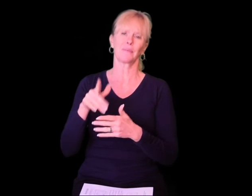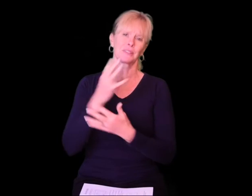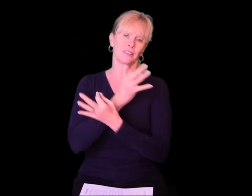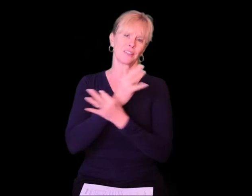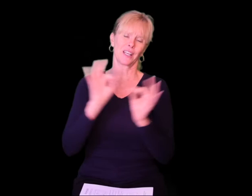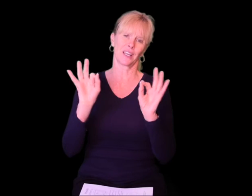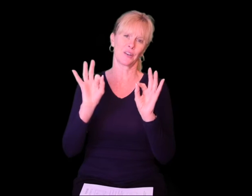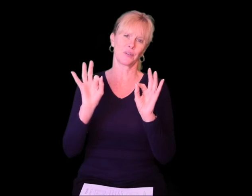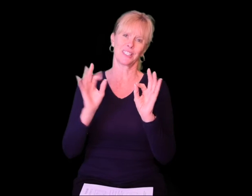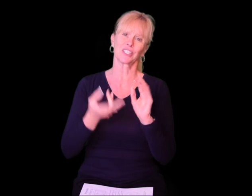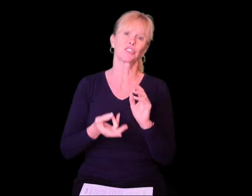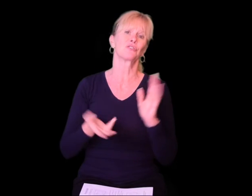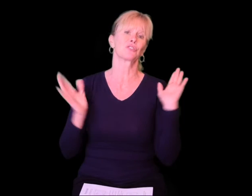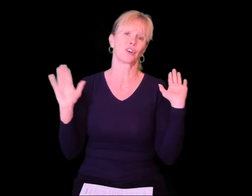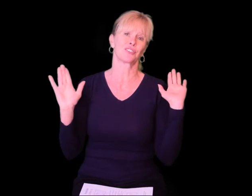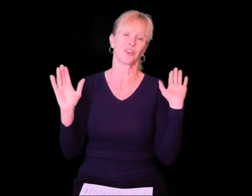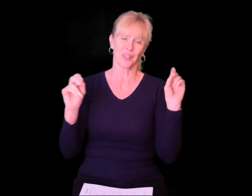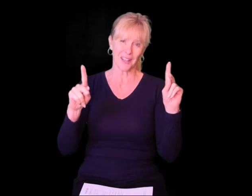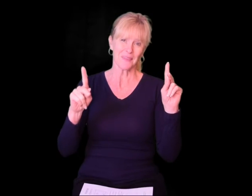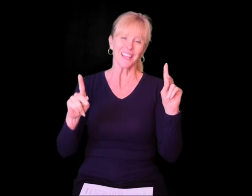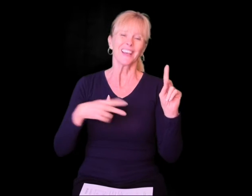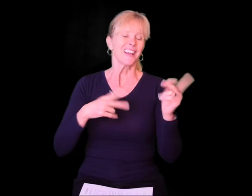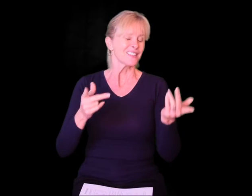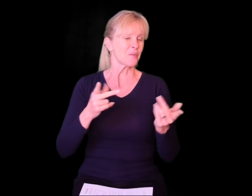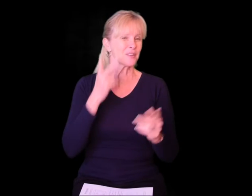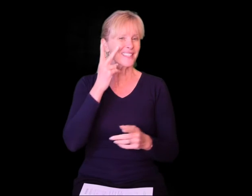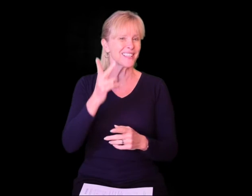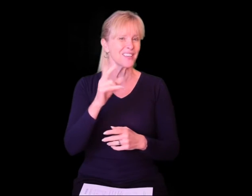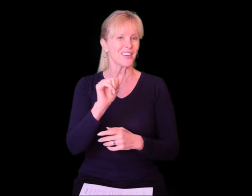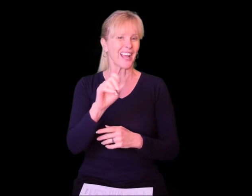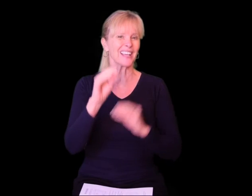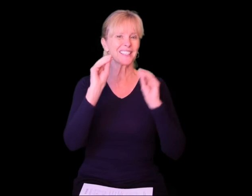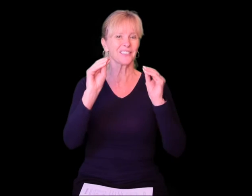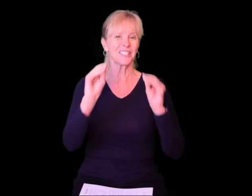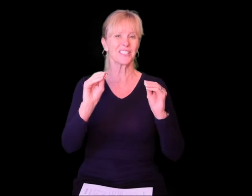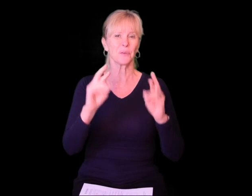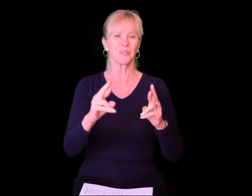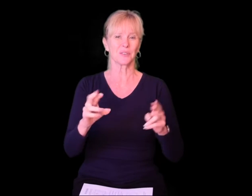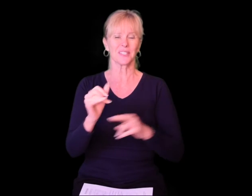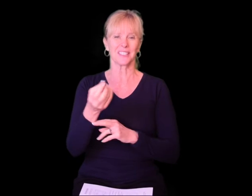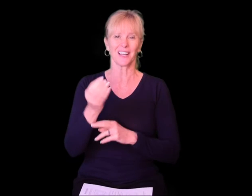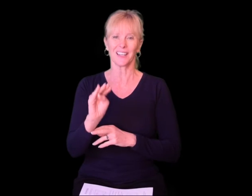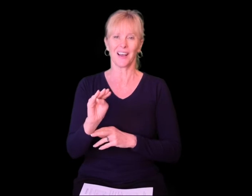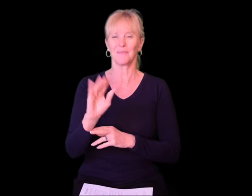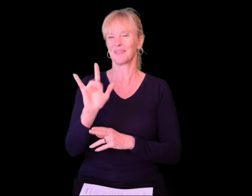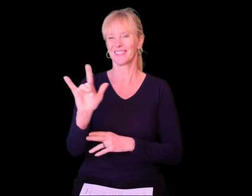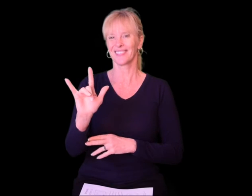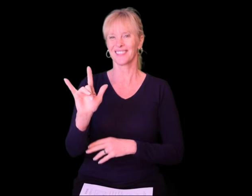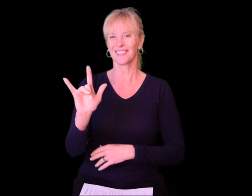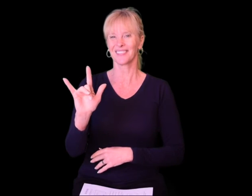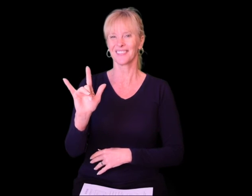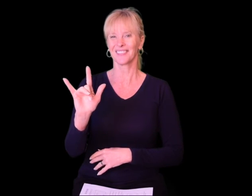absolutely, at no additional charge. Okay? So, we'll see you at aslteachingresources.com. available. Okay. Thank